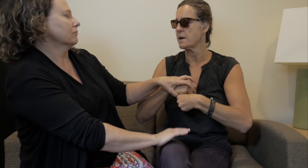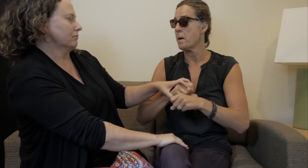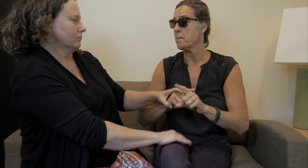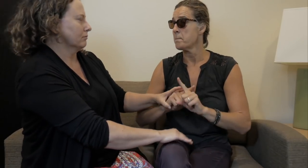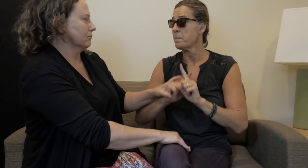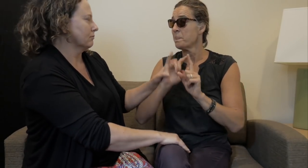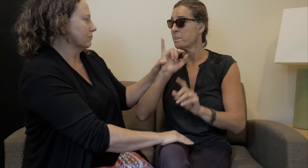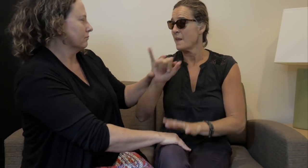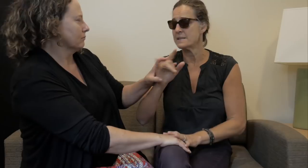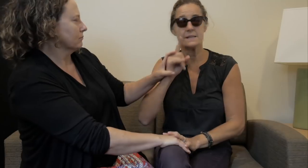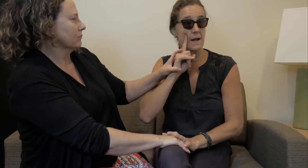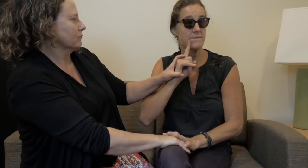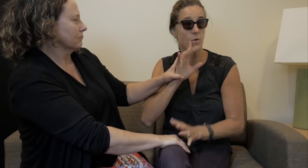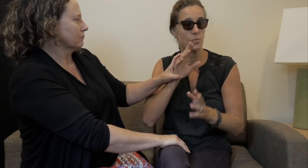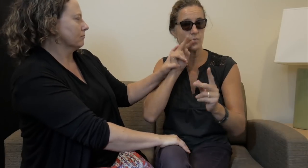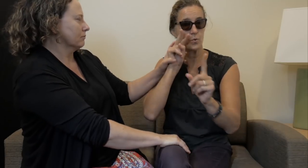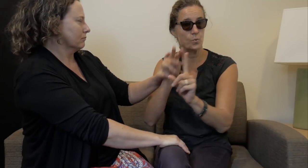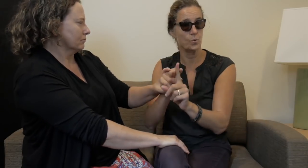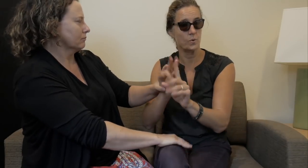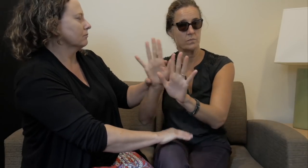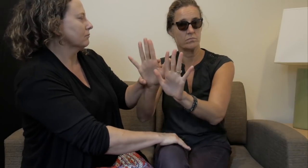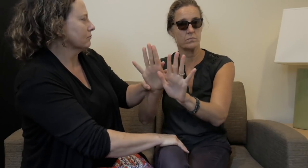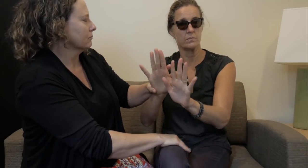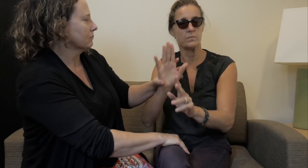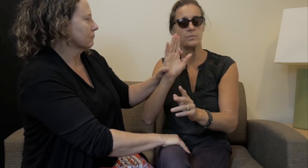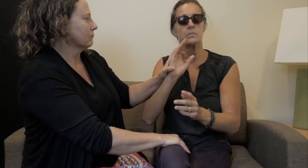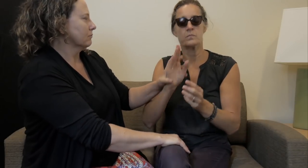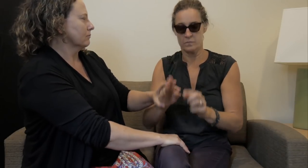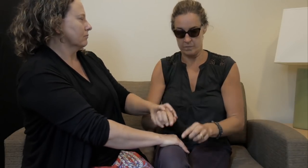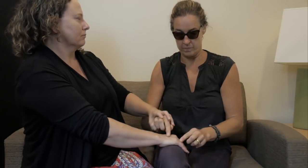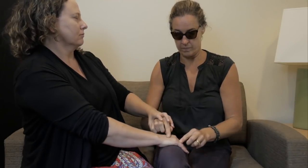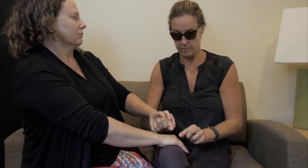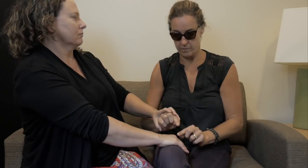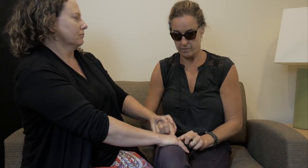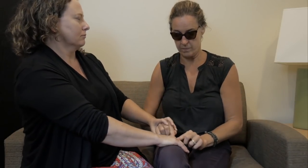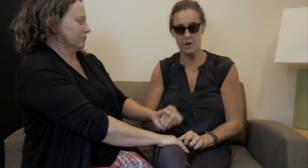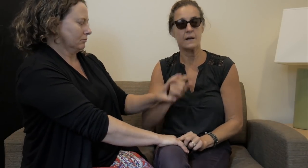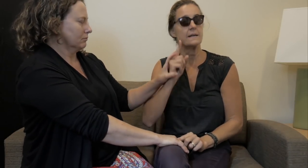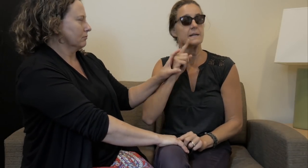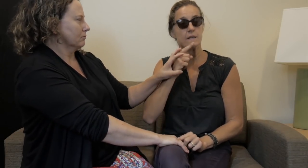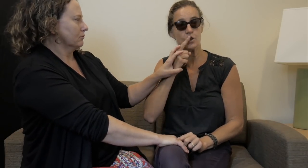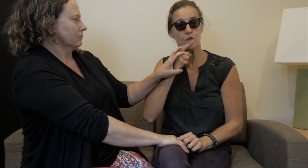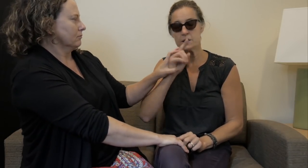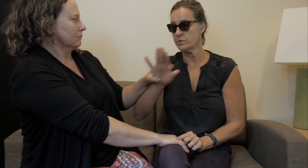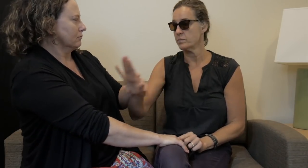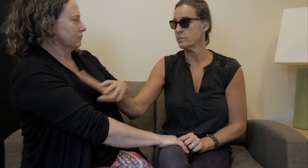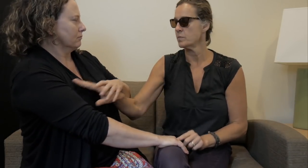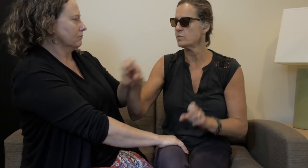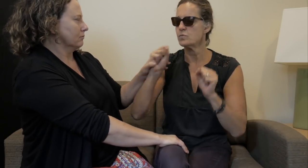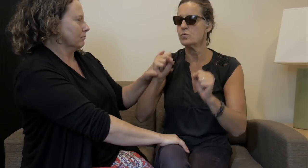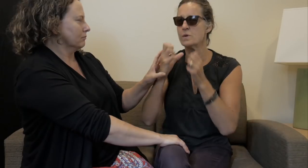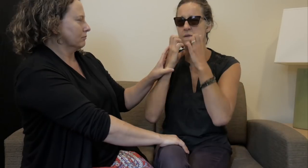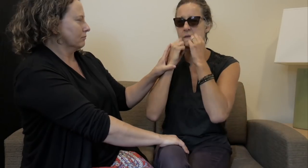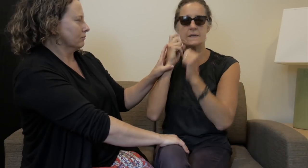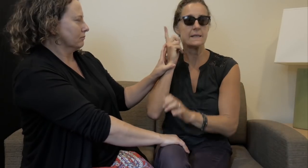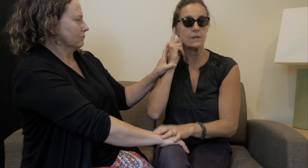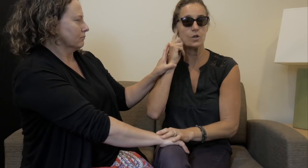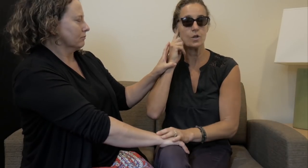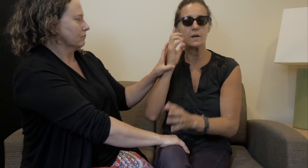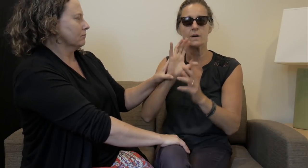their own lives. That's the Deaf perspective. Hearing people strongly value oral culture,